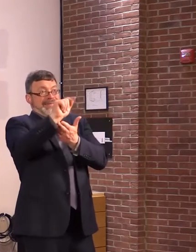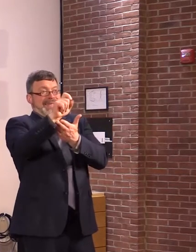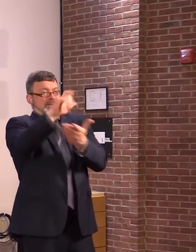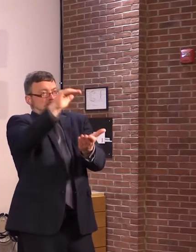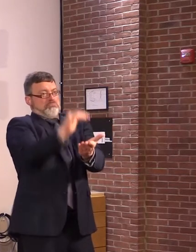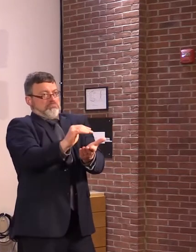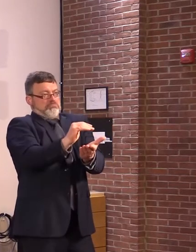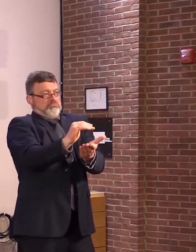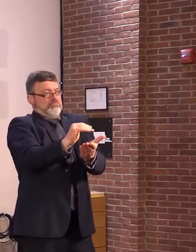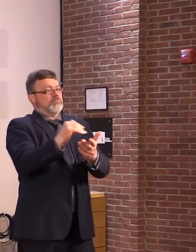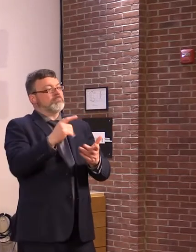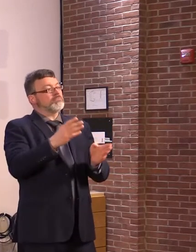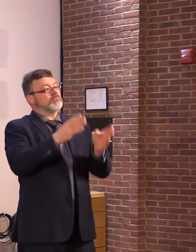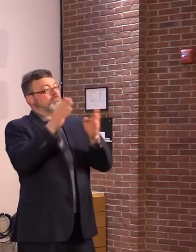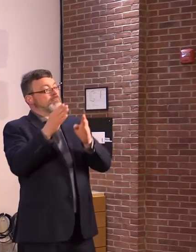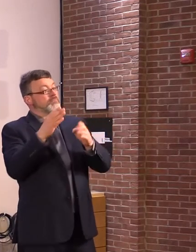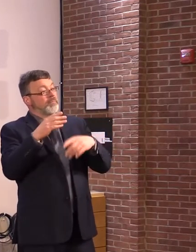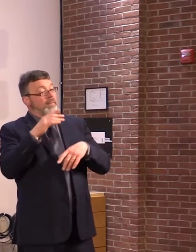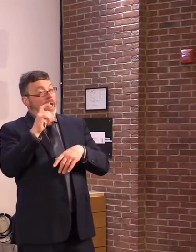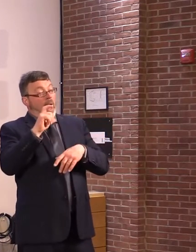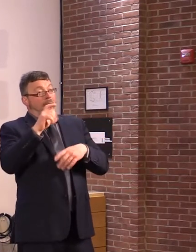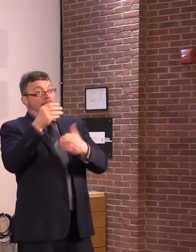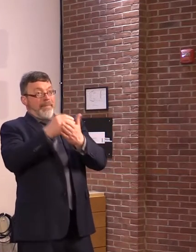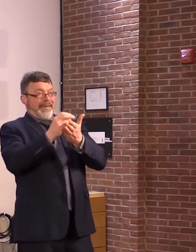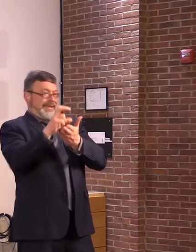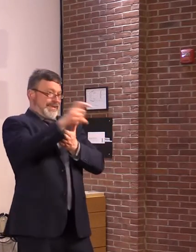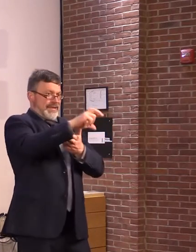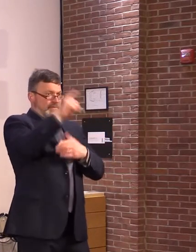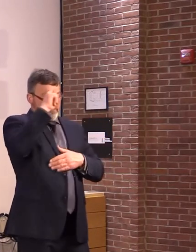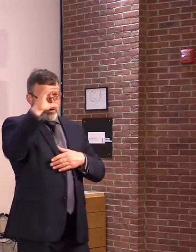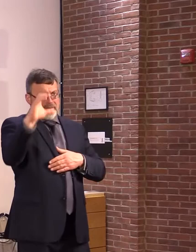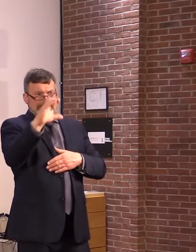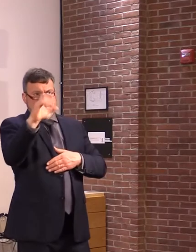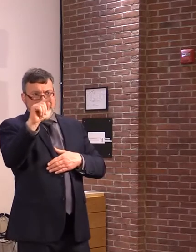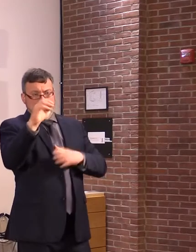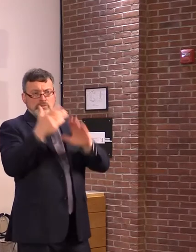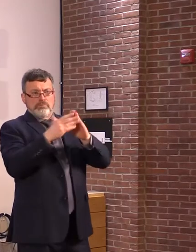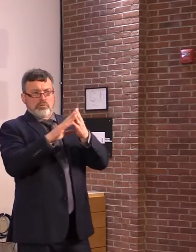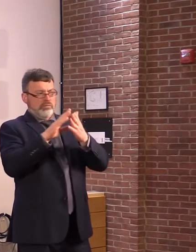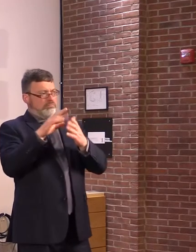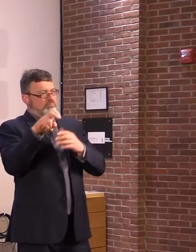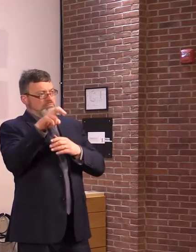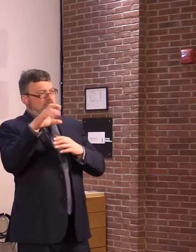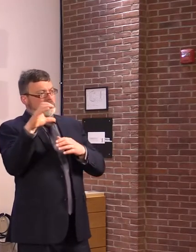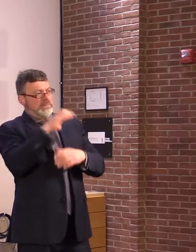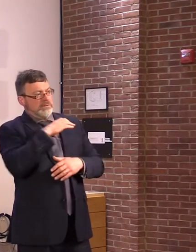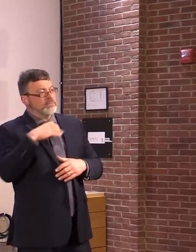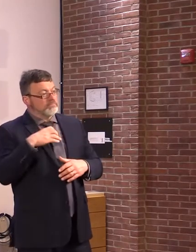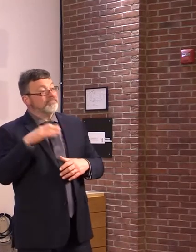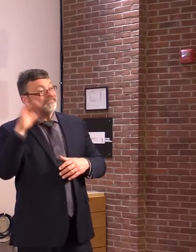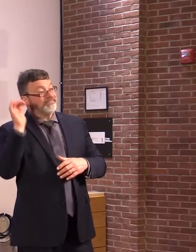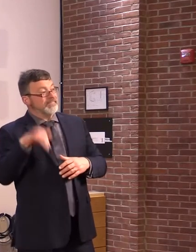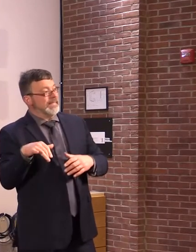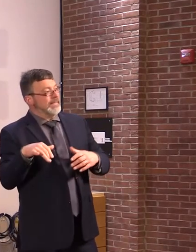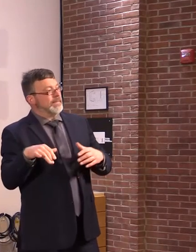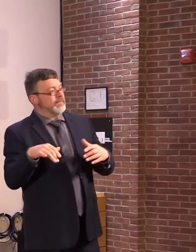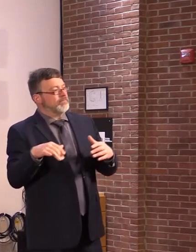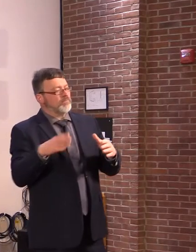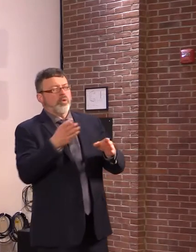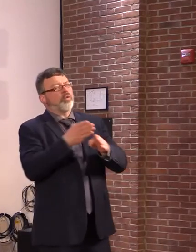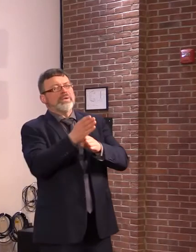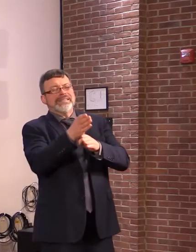CTEs. And we'll see if they include that or not. Fair to say, though, that you're feeling